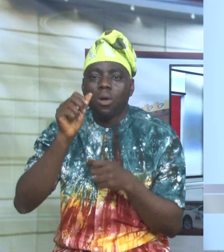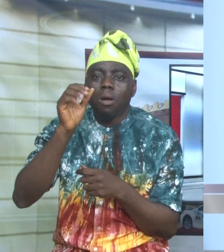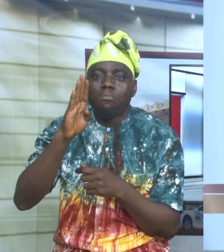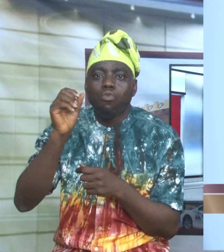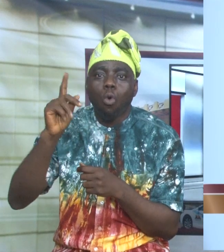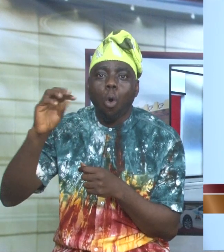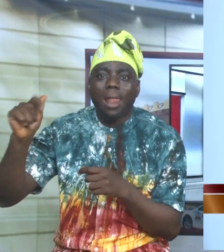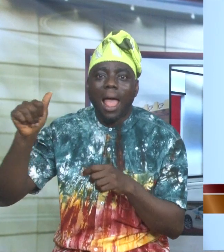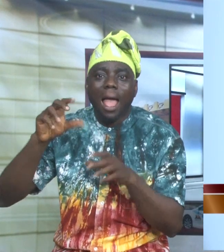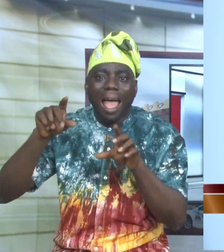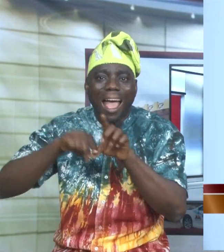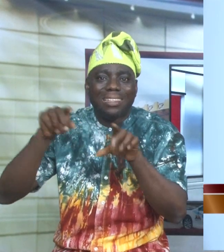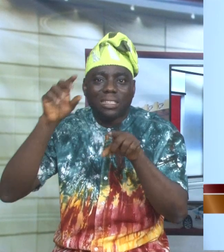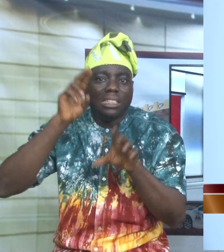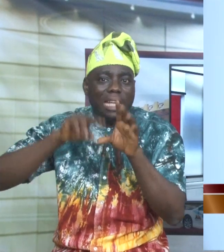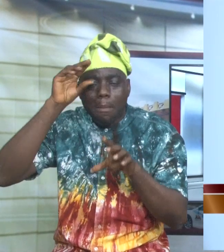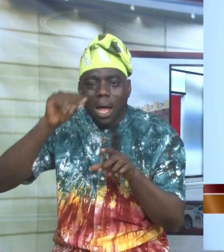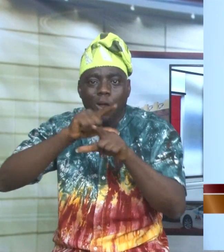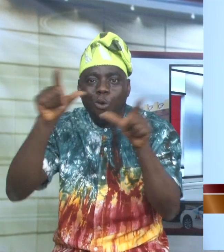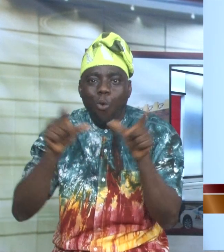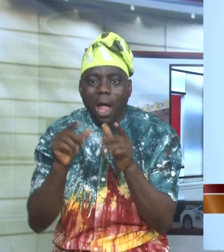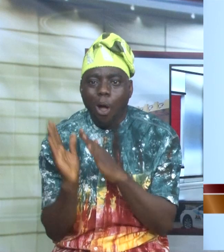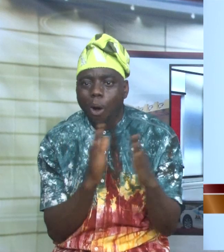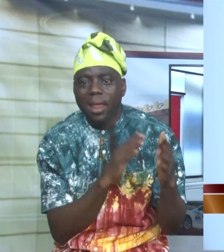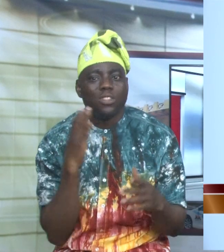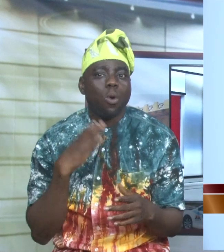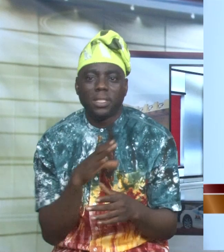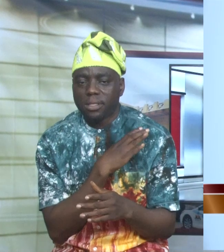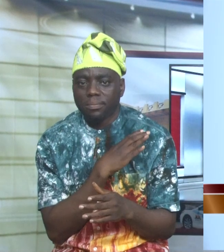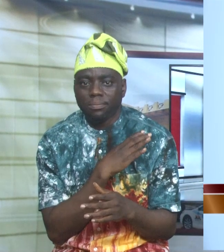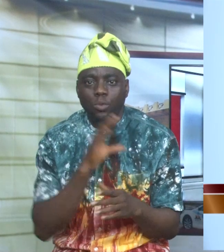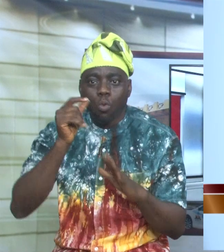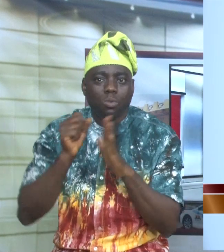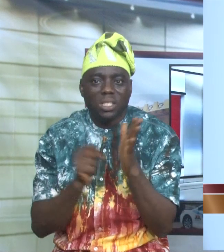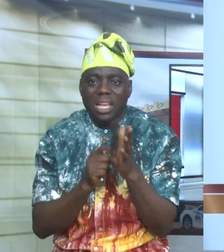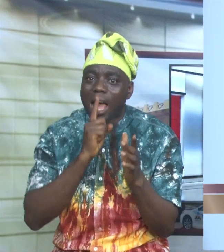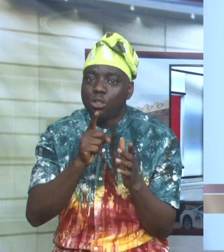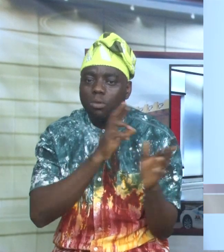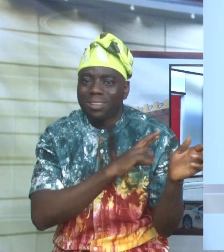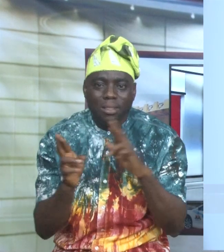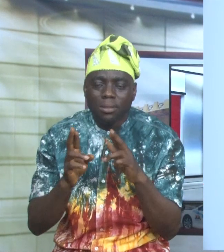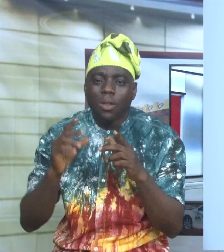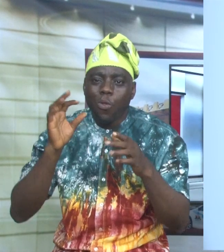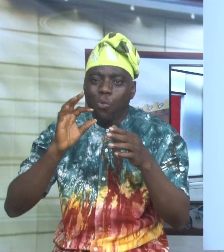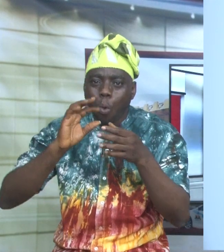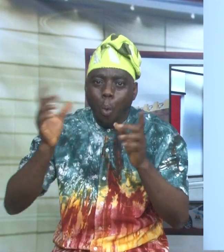the Chairman's Local Organizing Committee. Ogun State government assures of its readiness to host a befitting festival yet